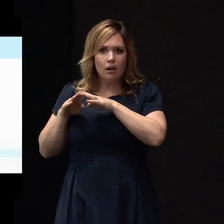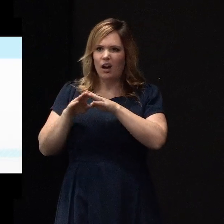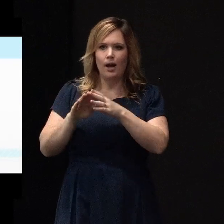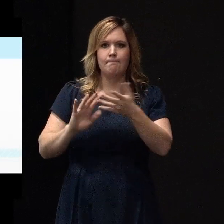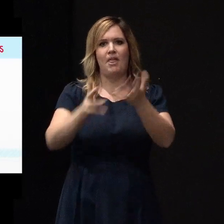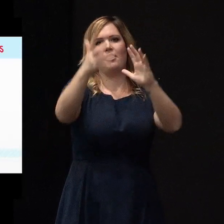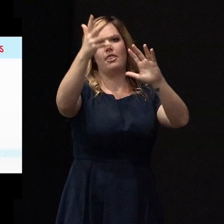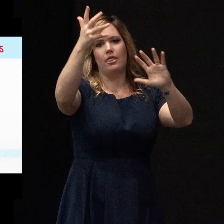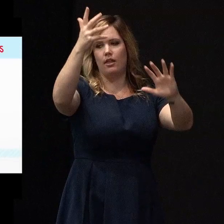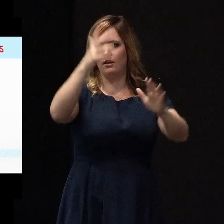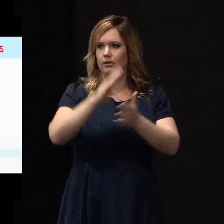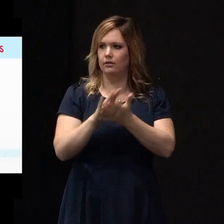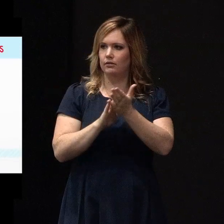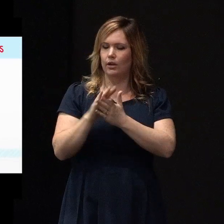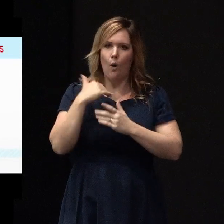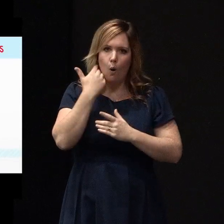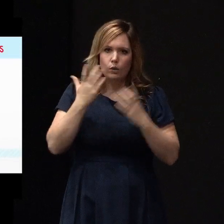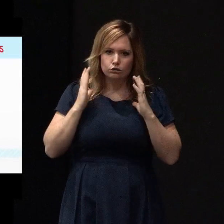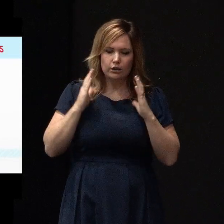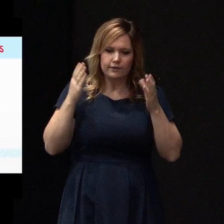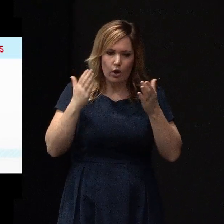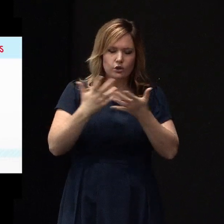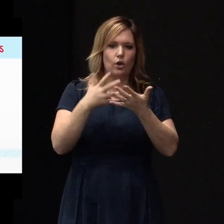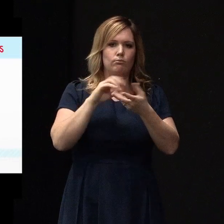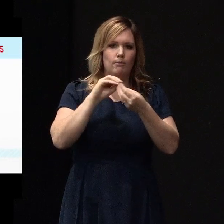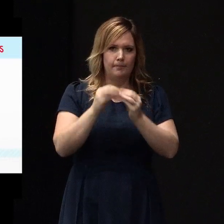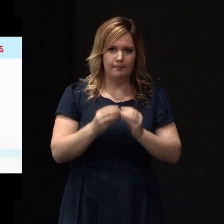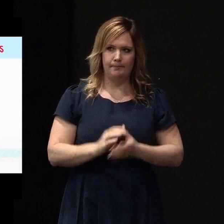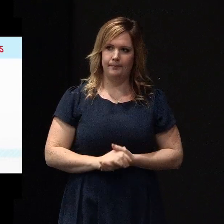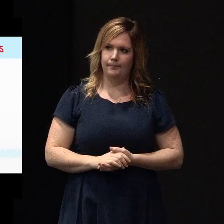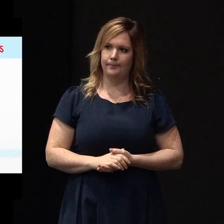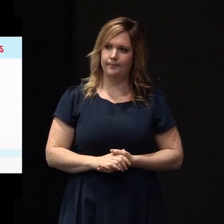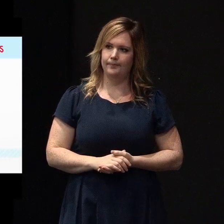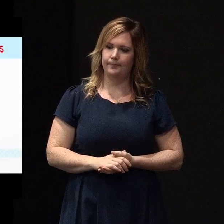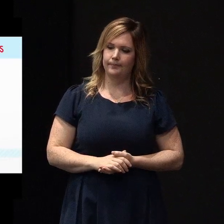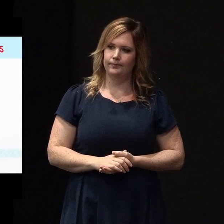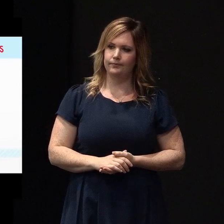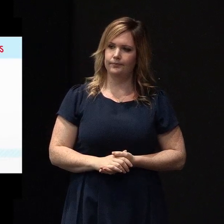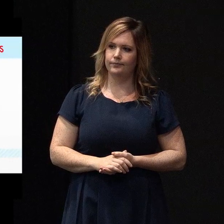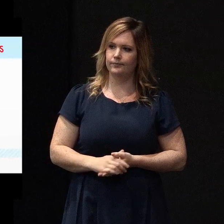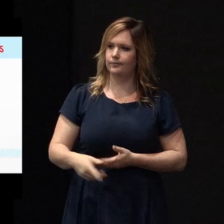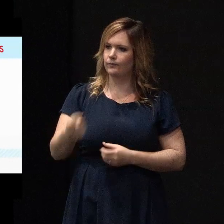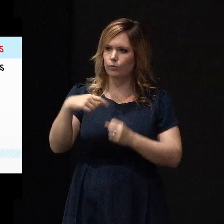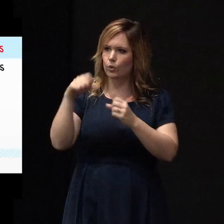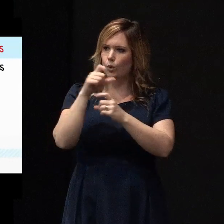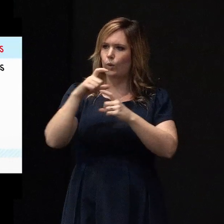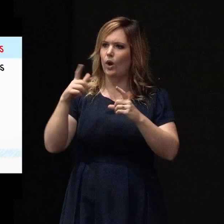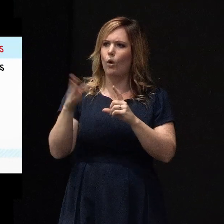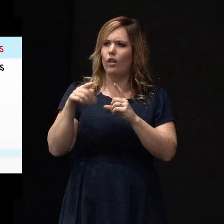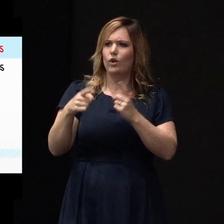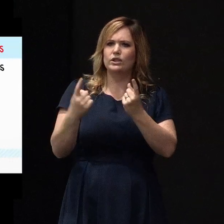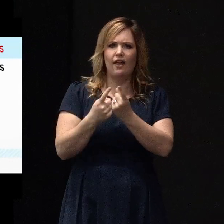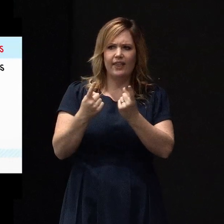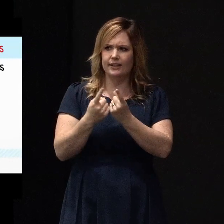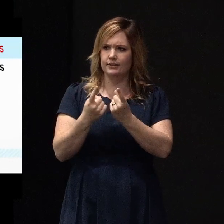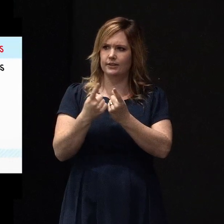The stress demands our constant focus on problems. But what we don't realise is that we have to drop out all of those things